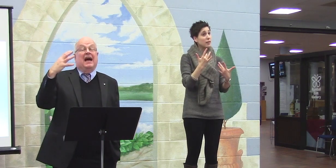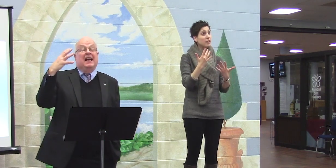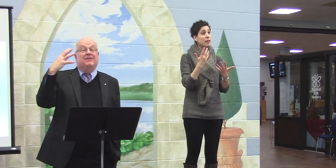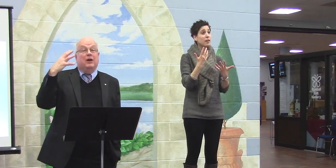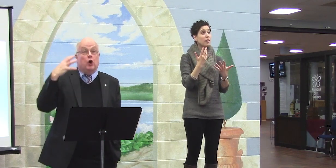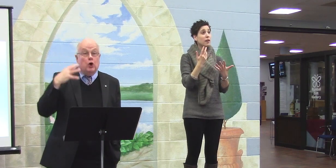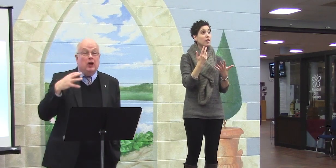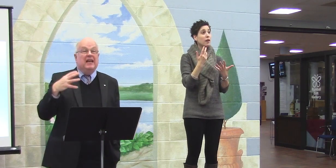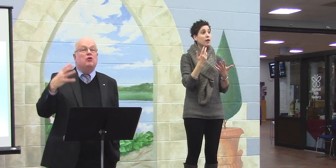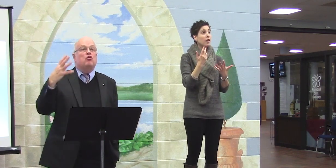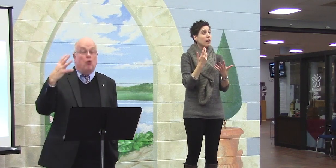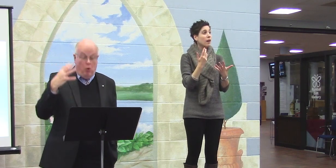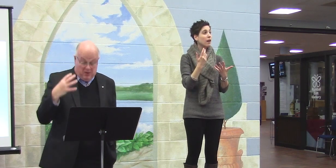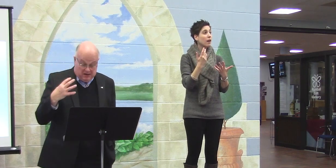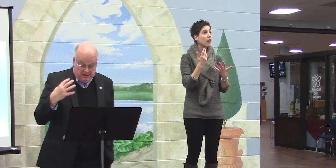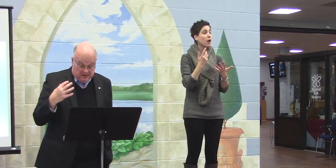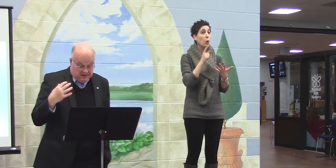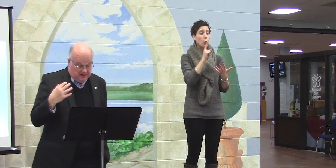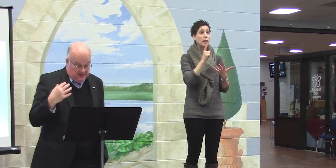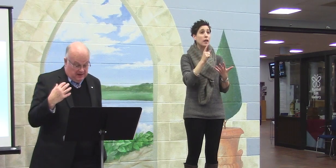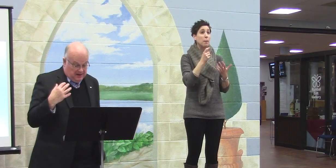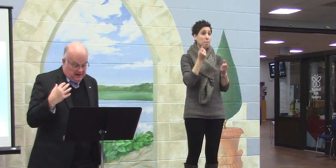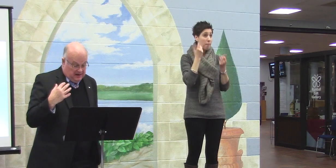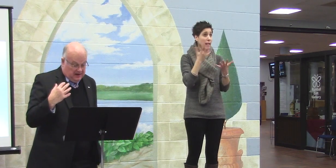was a kind of an early trauma.